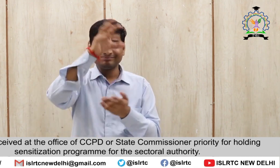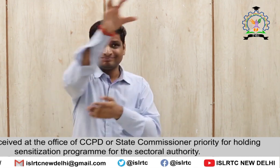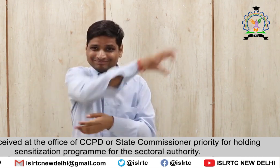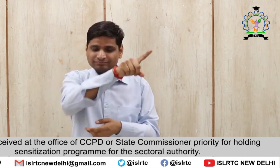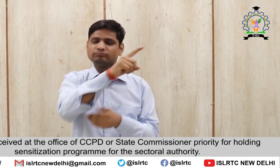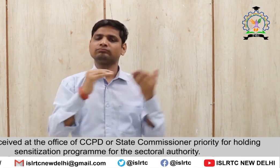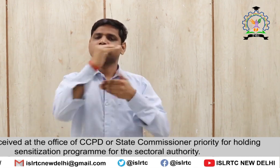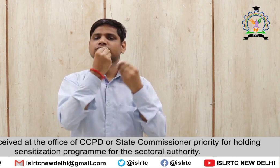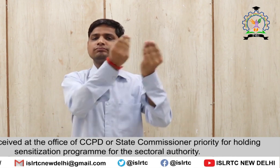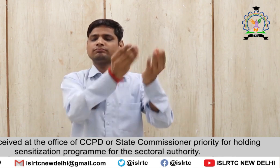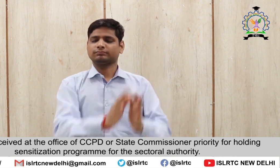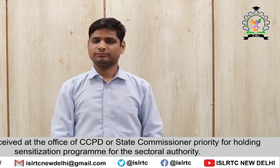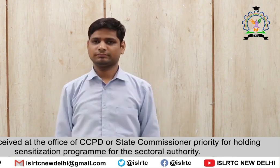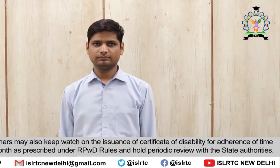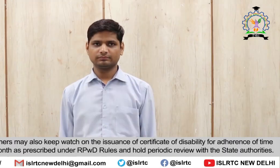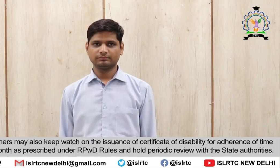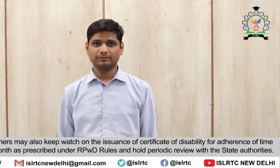sensitisation Program For the sectoral authority